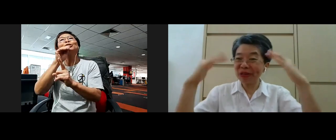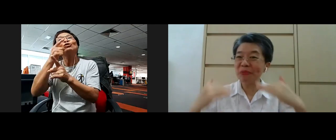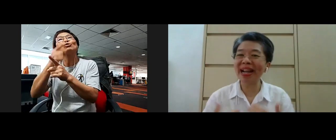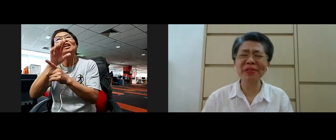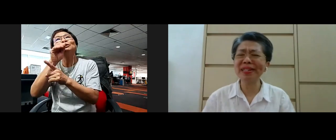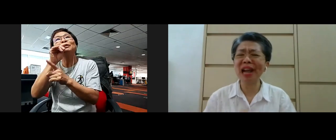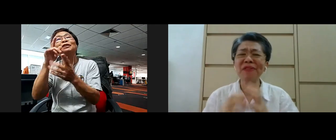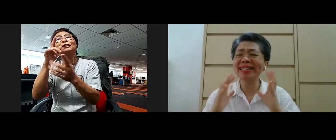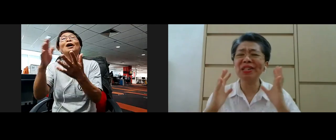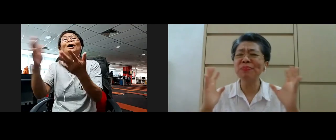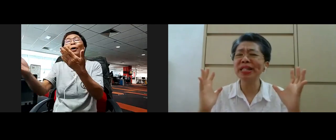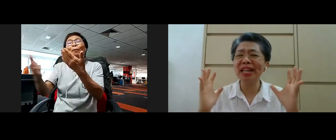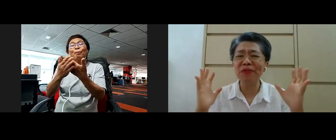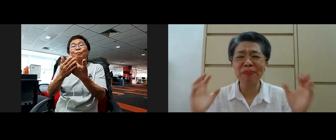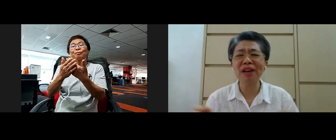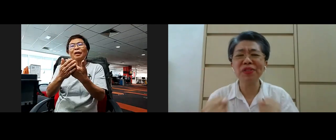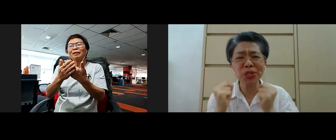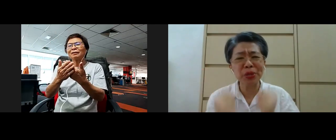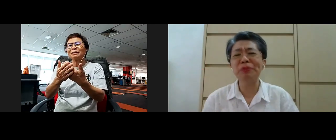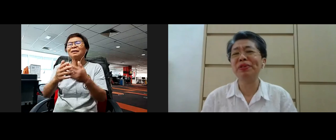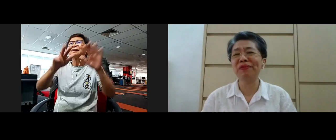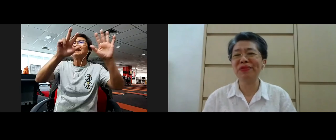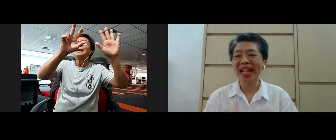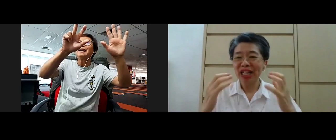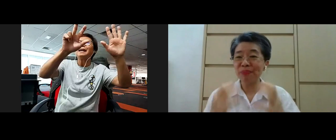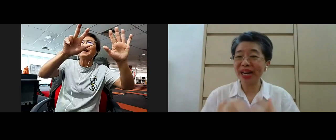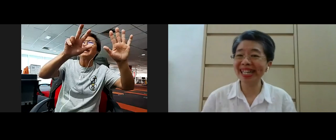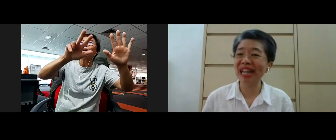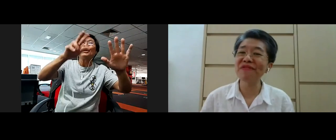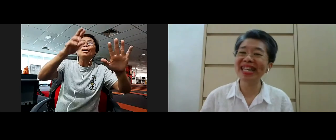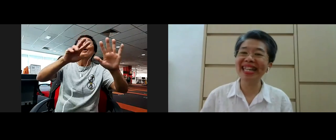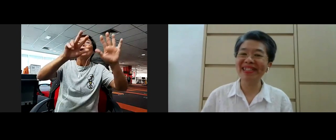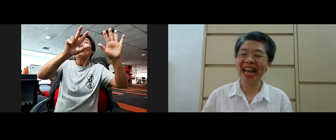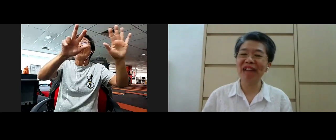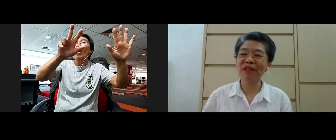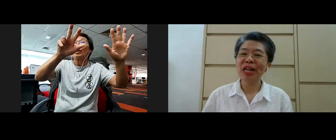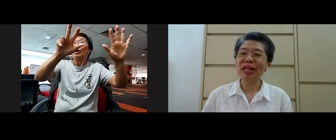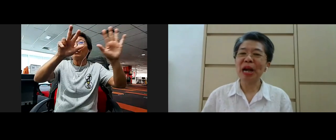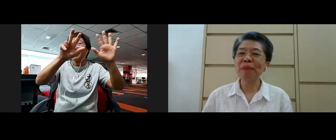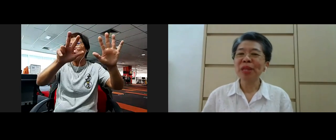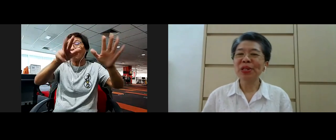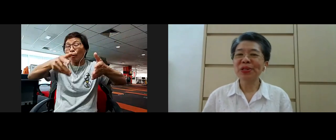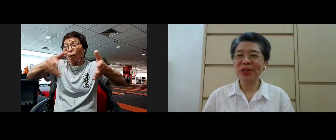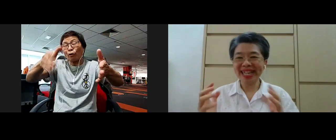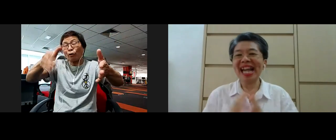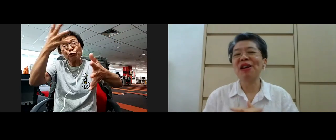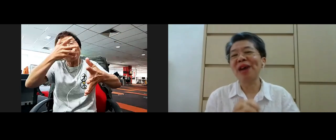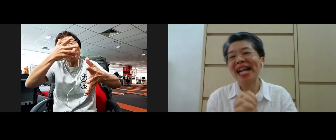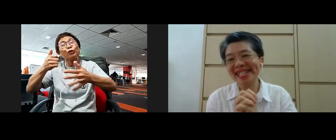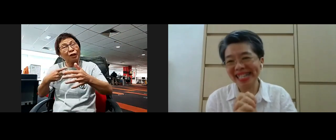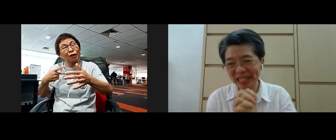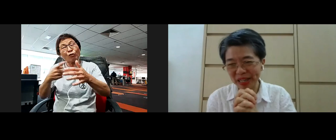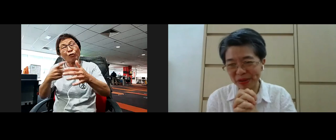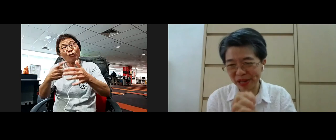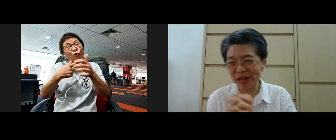so please go back and I find that noble A4 path is so beautiful to practice every day in your life yeah so that's how